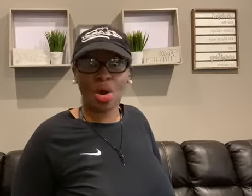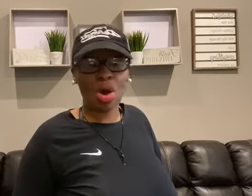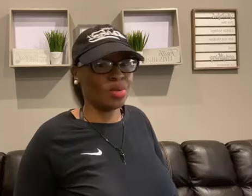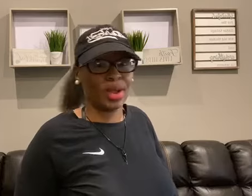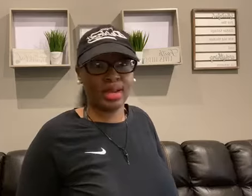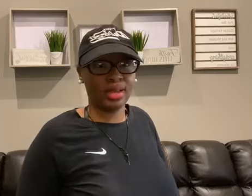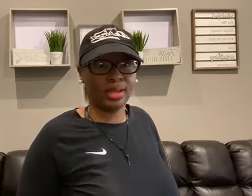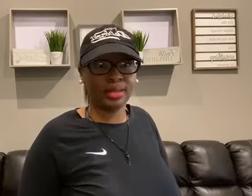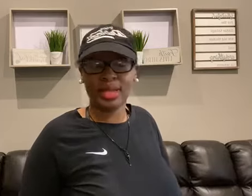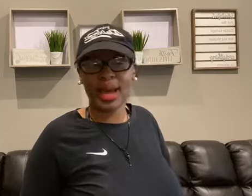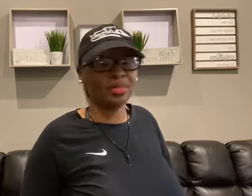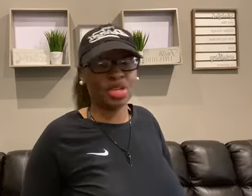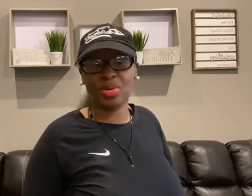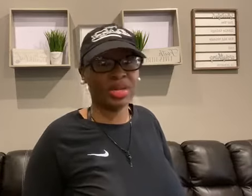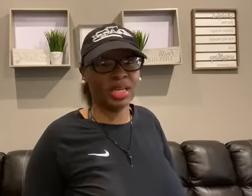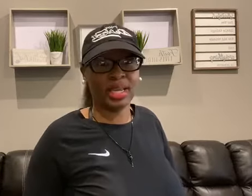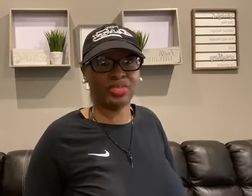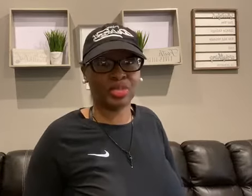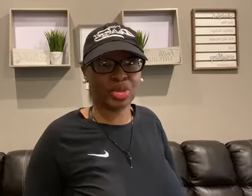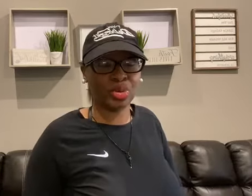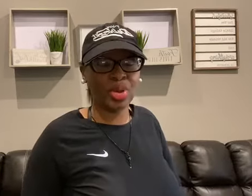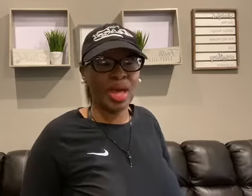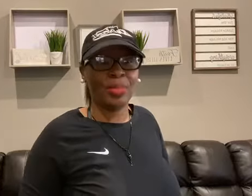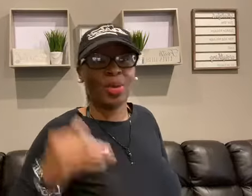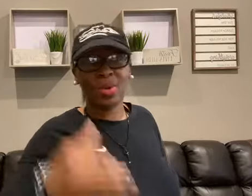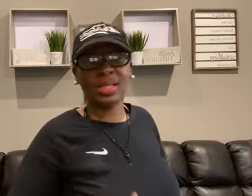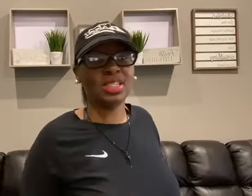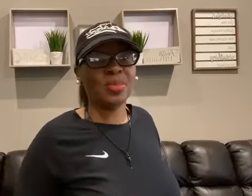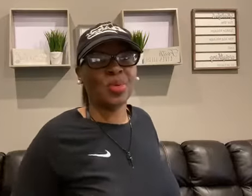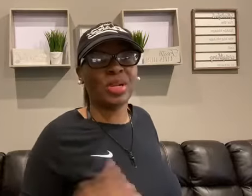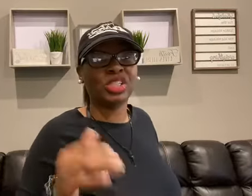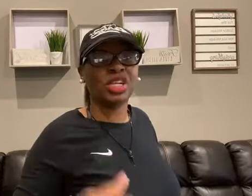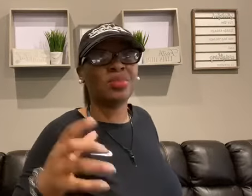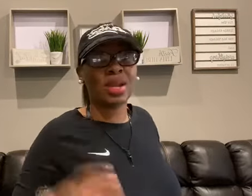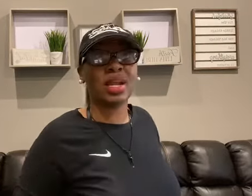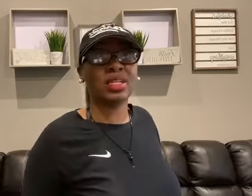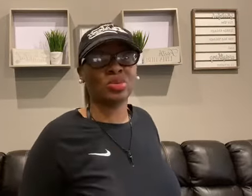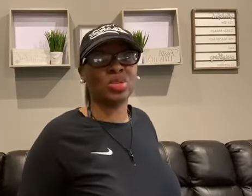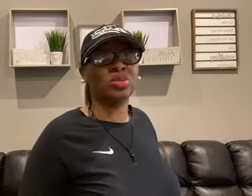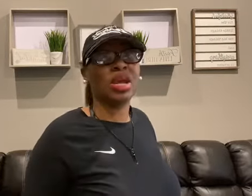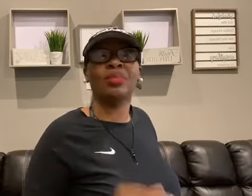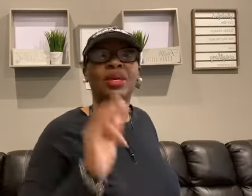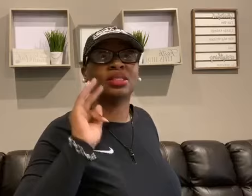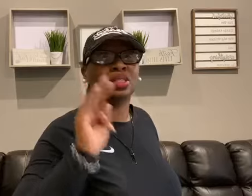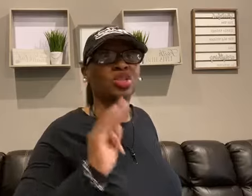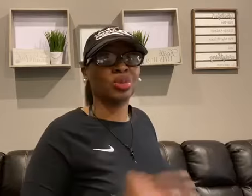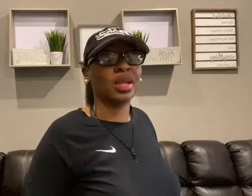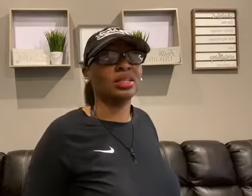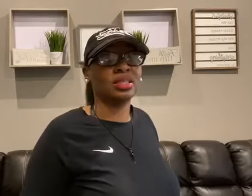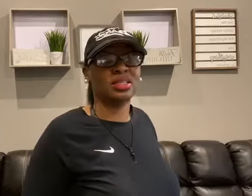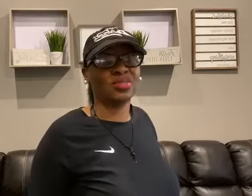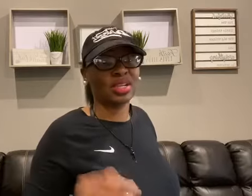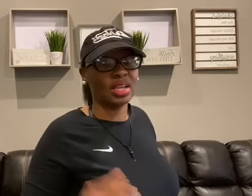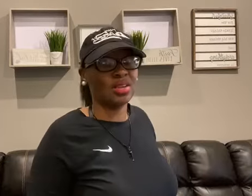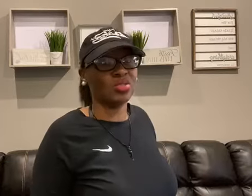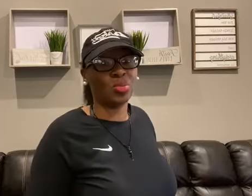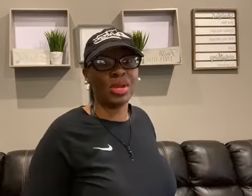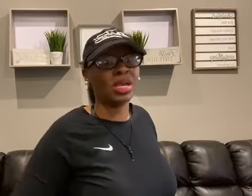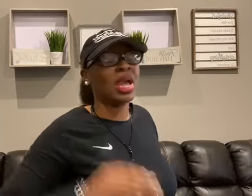already time to go get kids from school, but I wanted to jump on and share my nuggets with you today because this three-day intensive at the end of the week